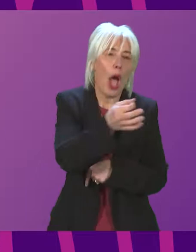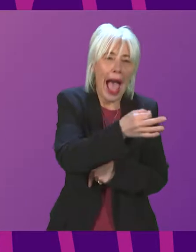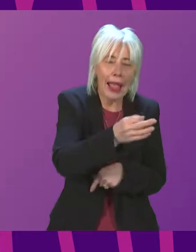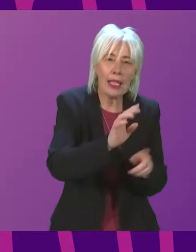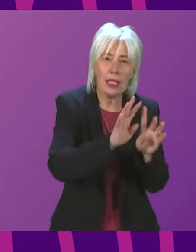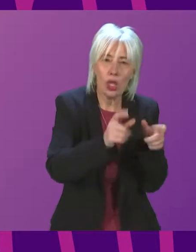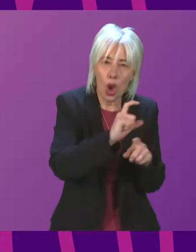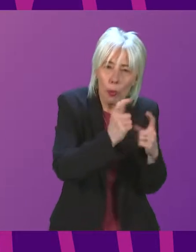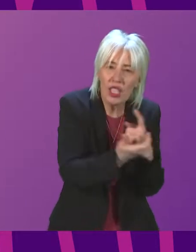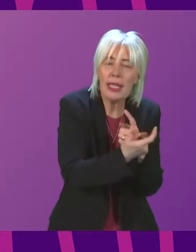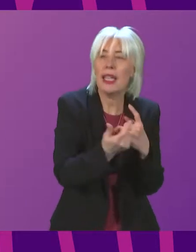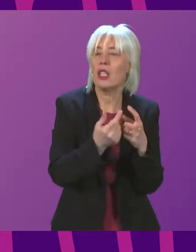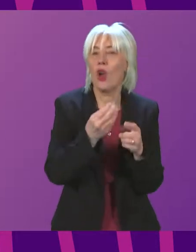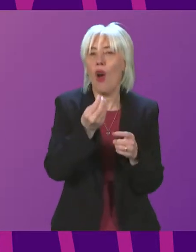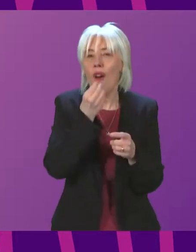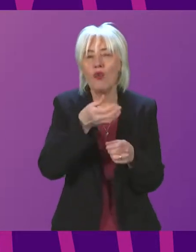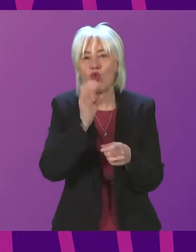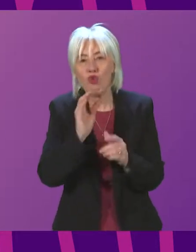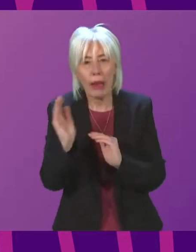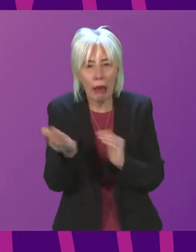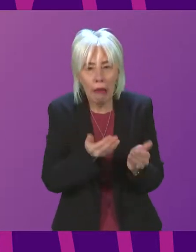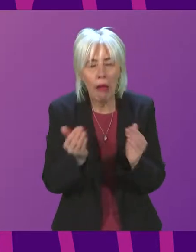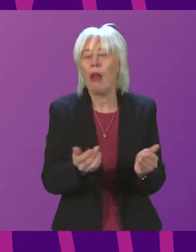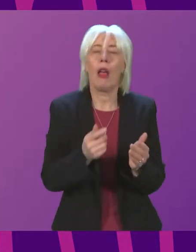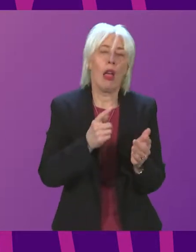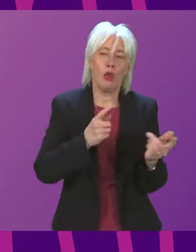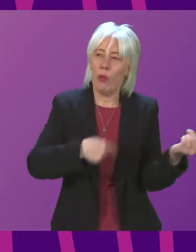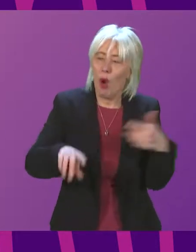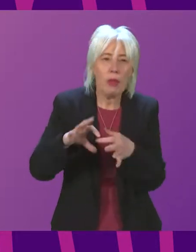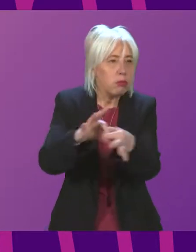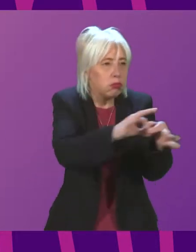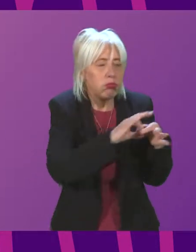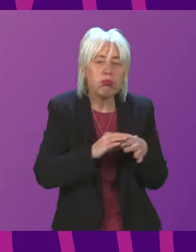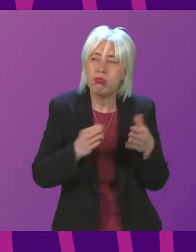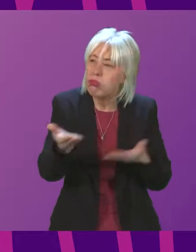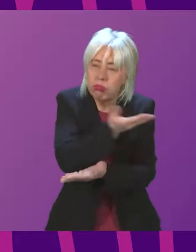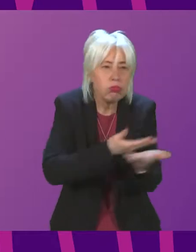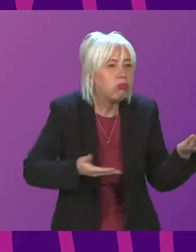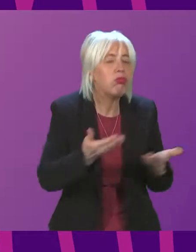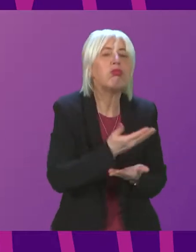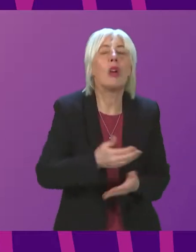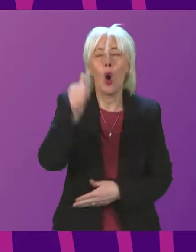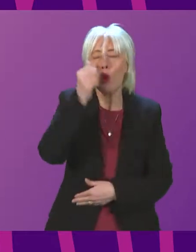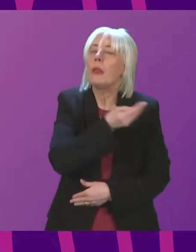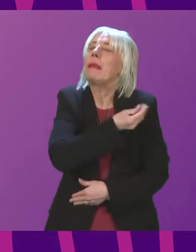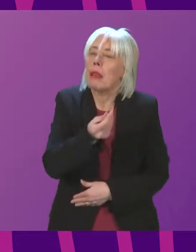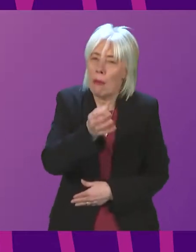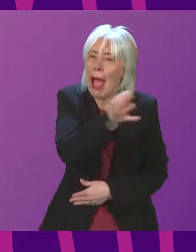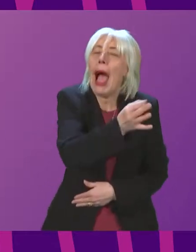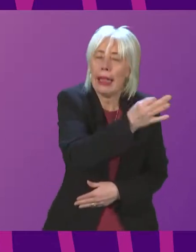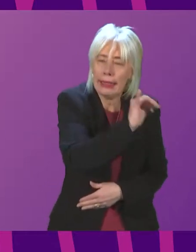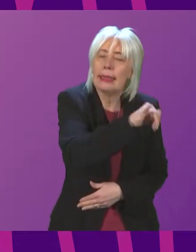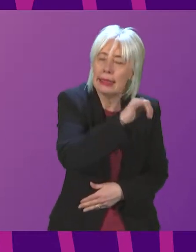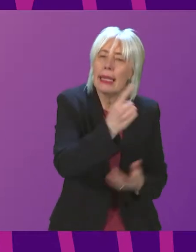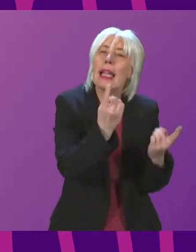and with community organisations through our resilience arrangements. And while we are aware that on some of our islands there have been issues